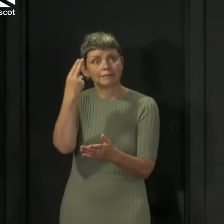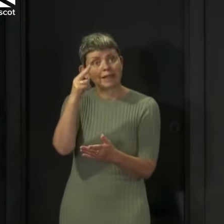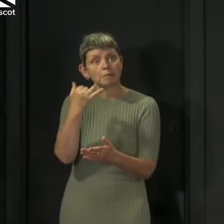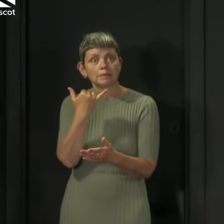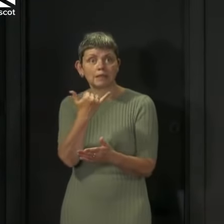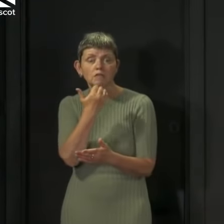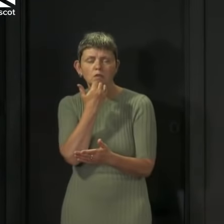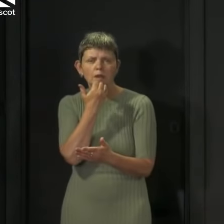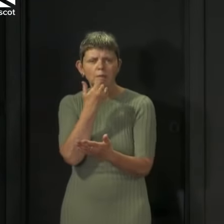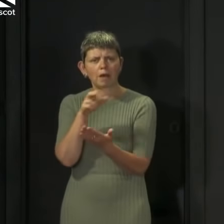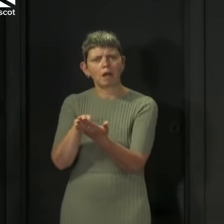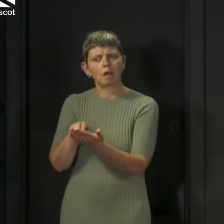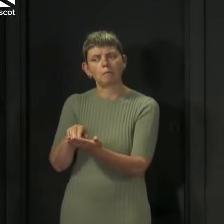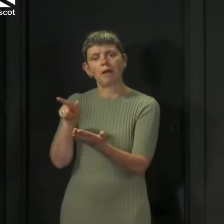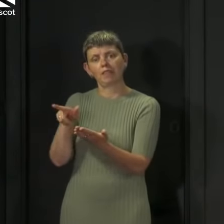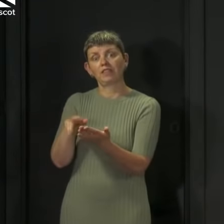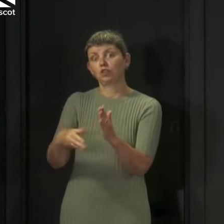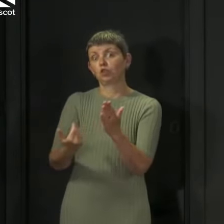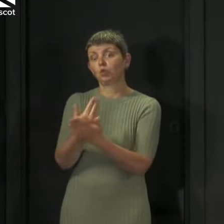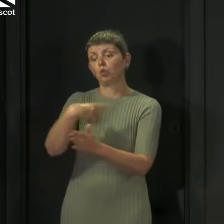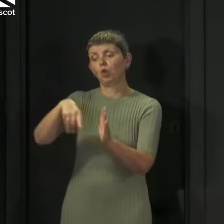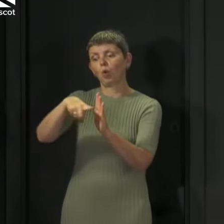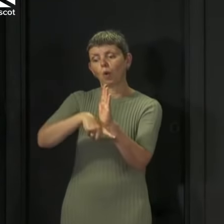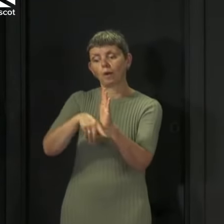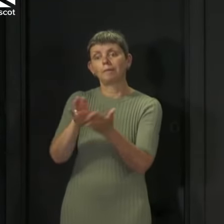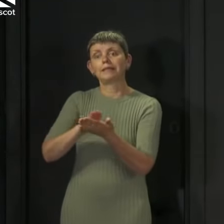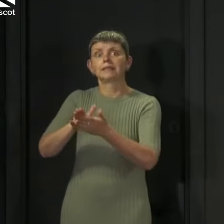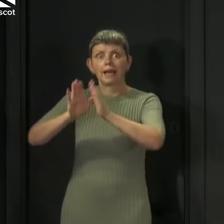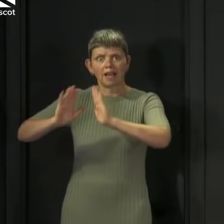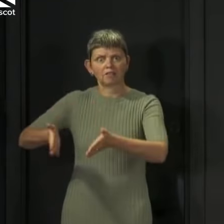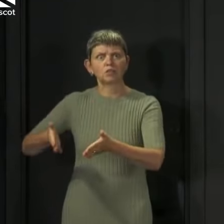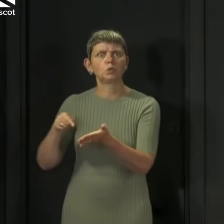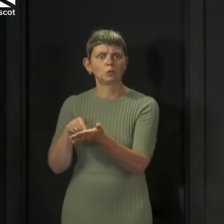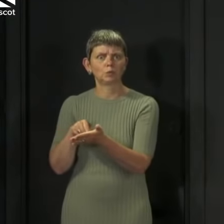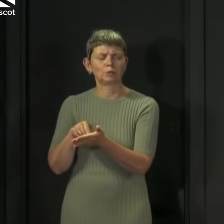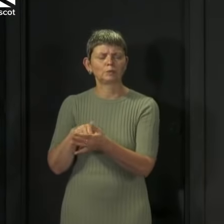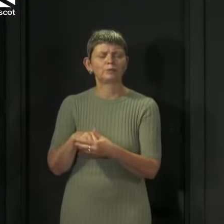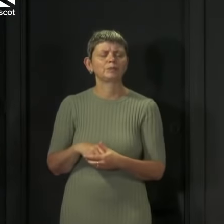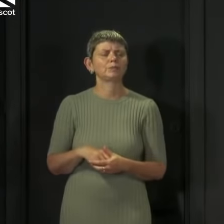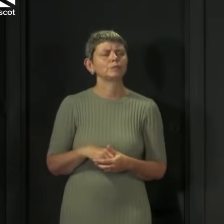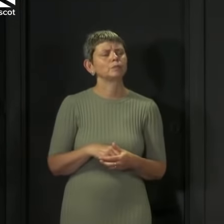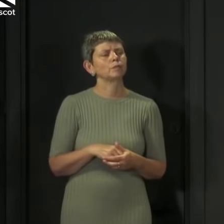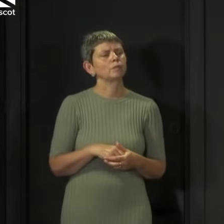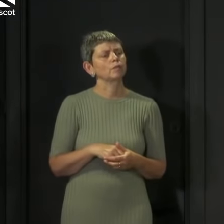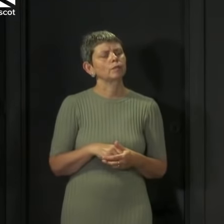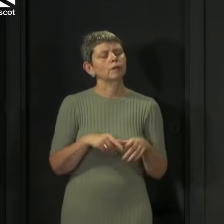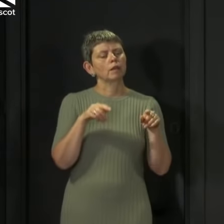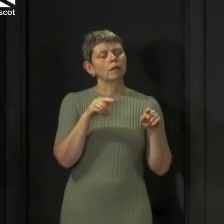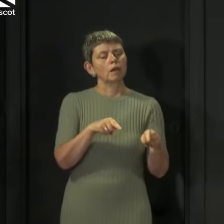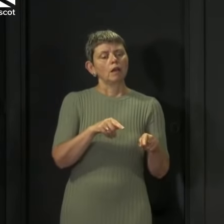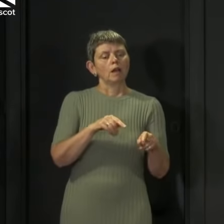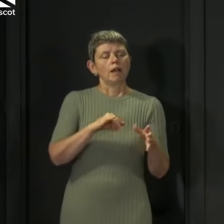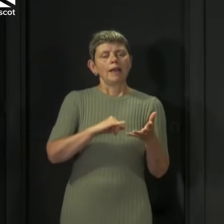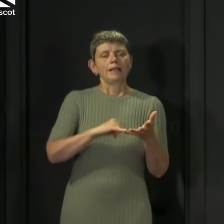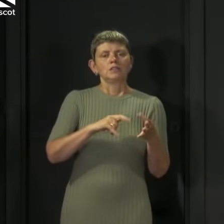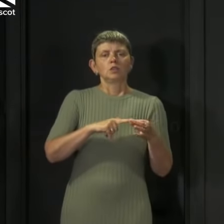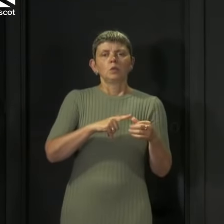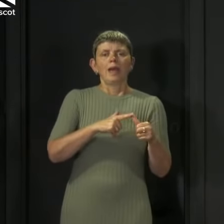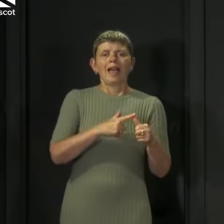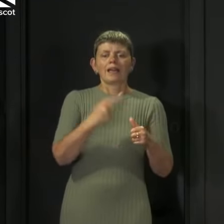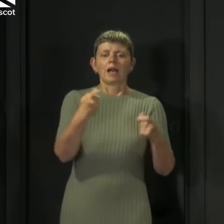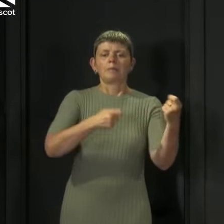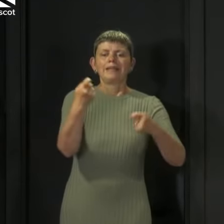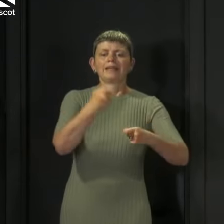of that information because it is so important we have it. On the first part of your question, I set out the dates of the exam